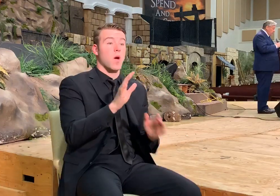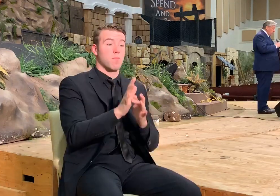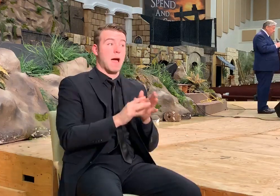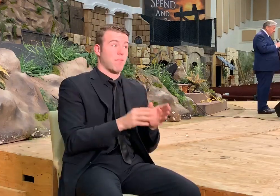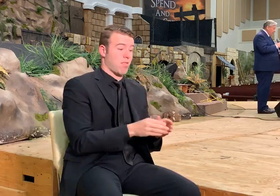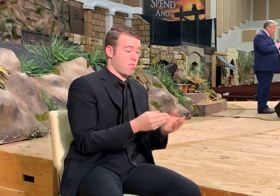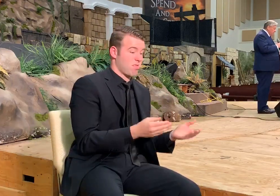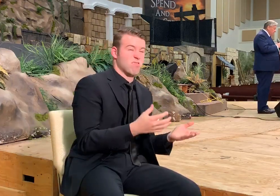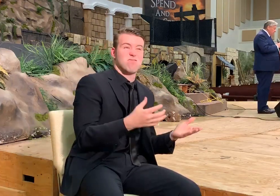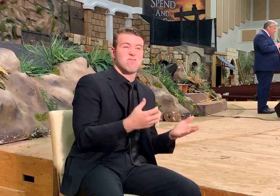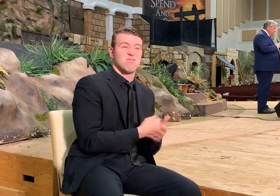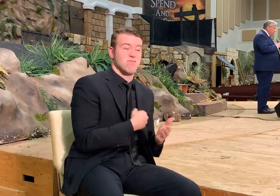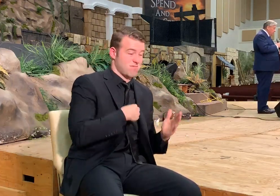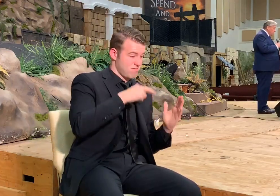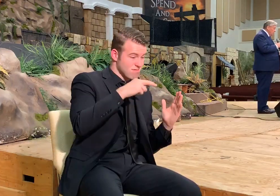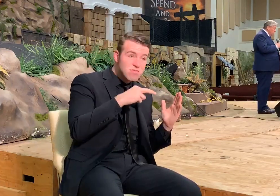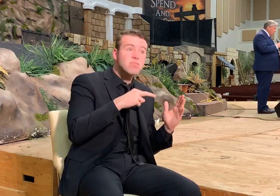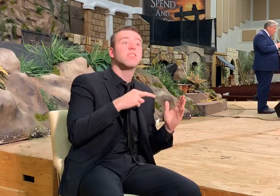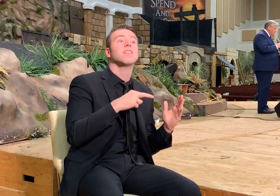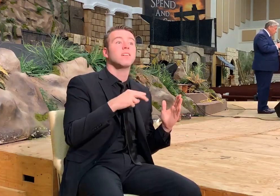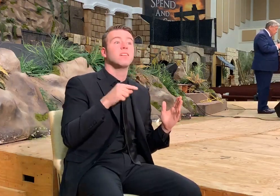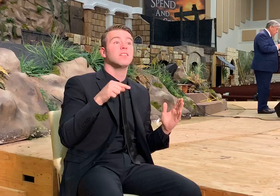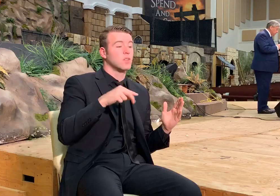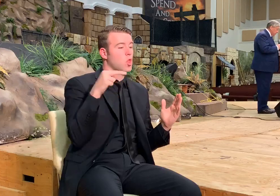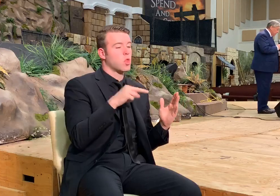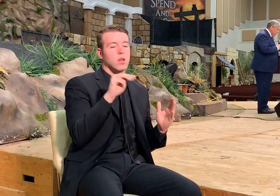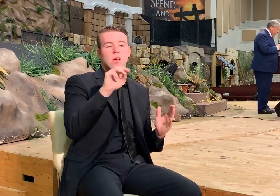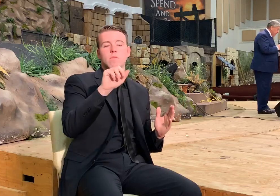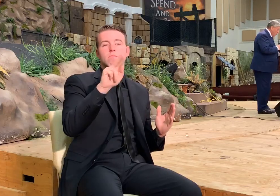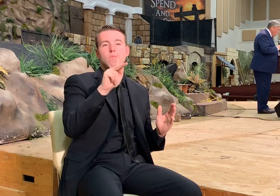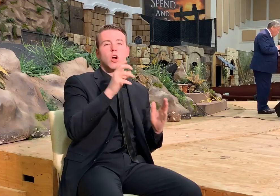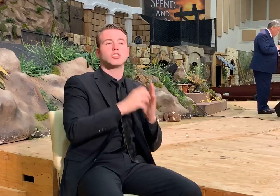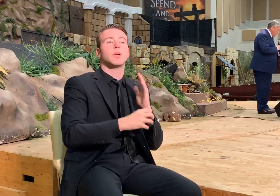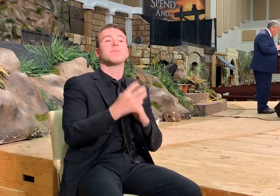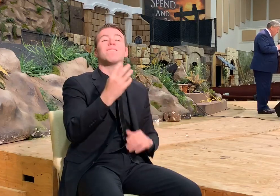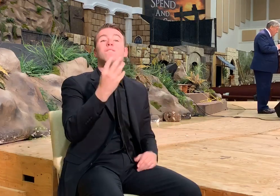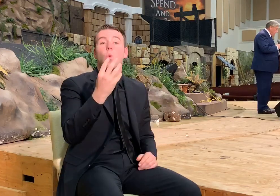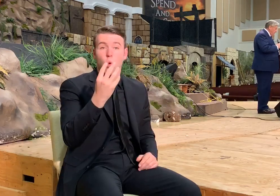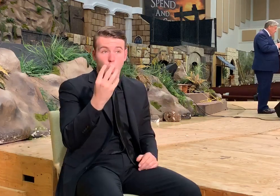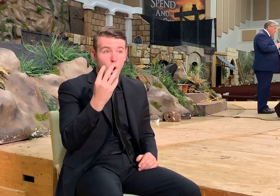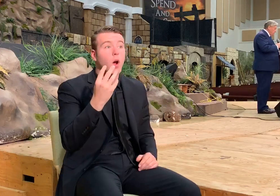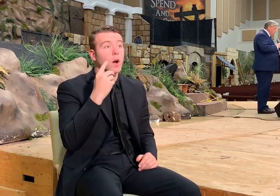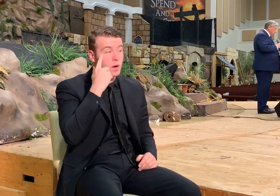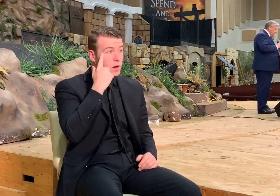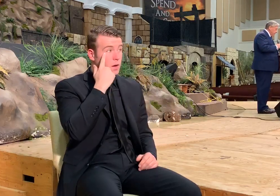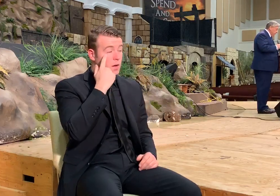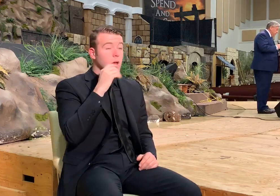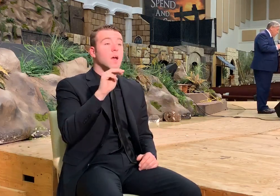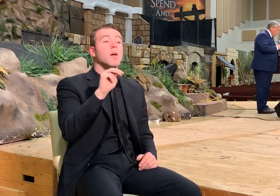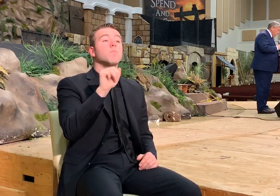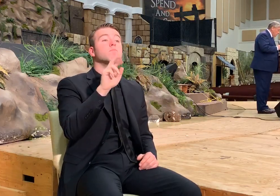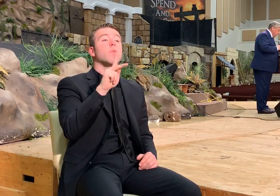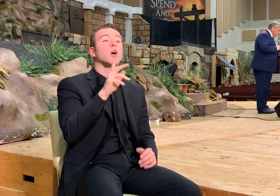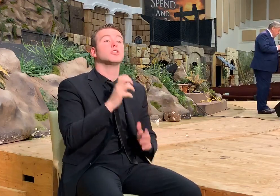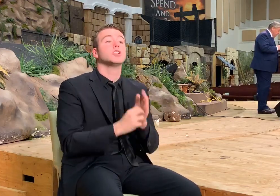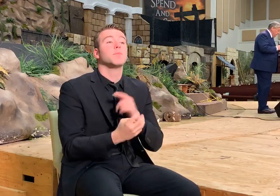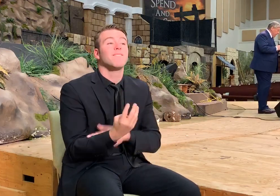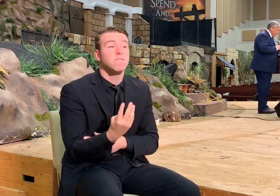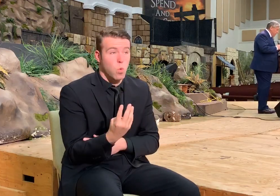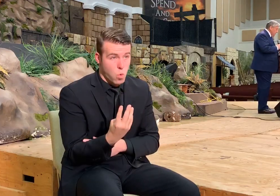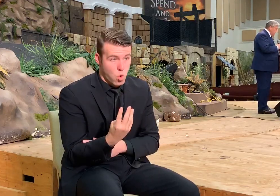open and you're excited about reading it, look in Mark chapter 4. Mark chapter 4